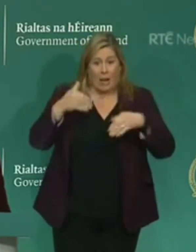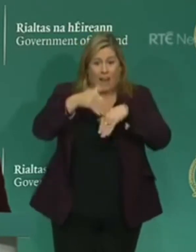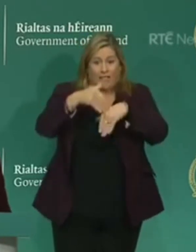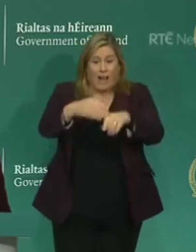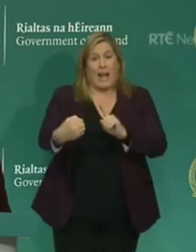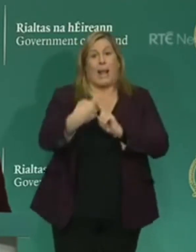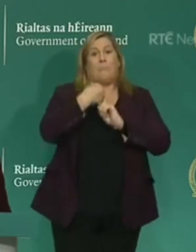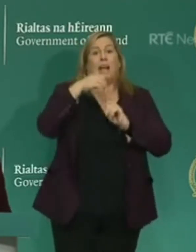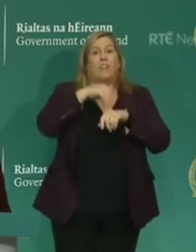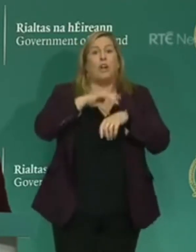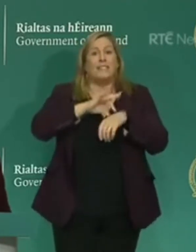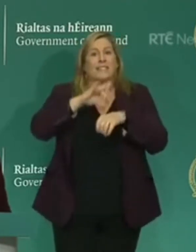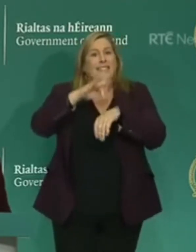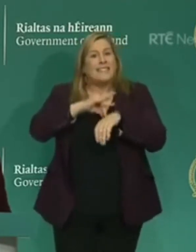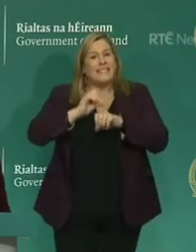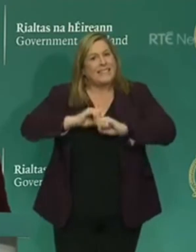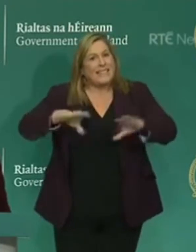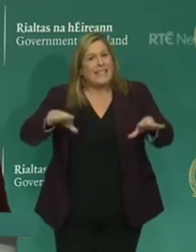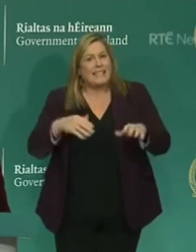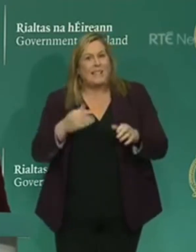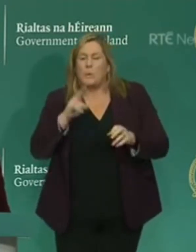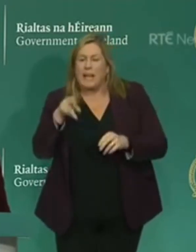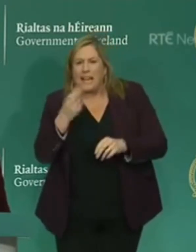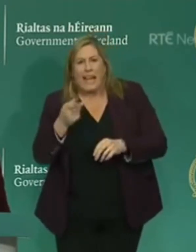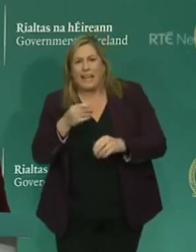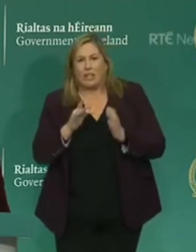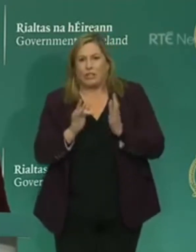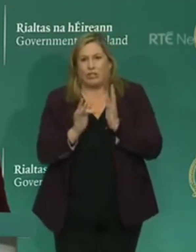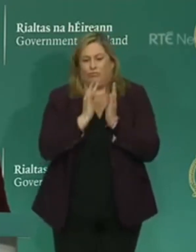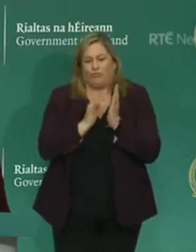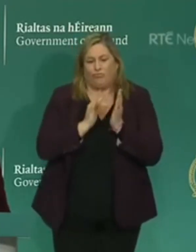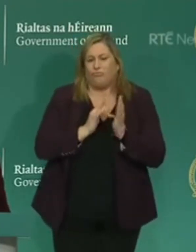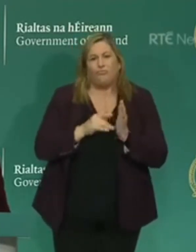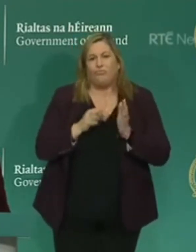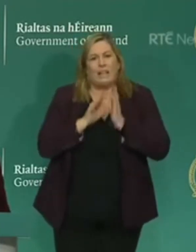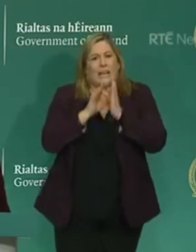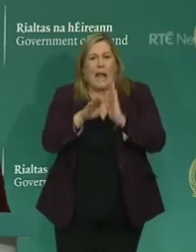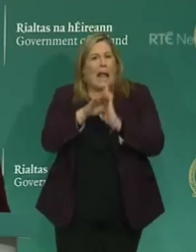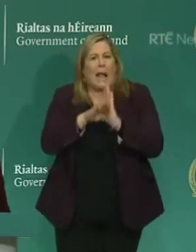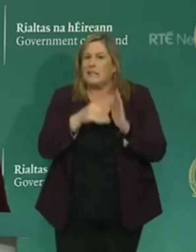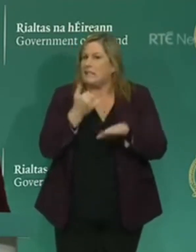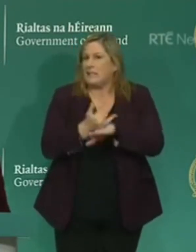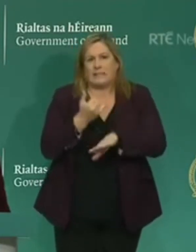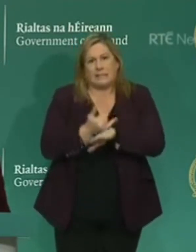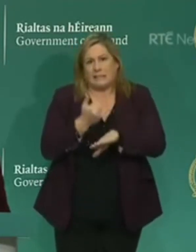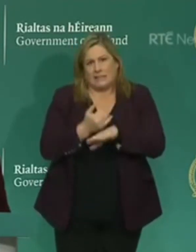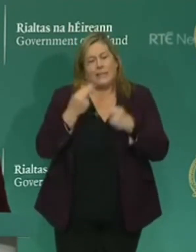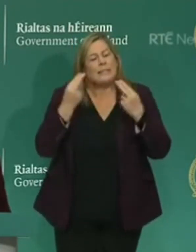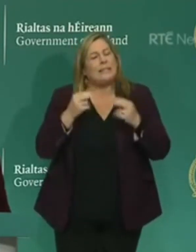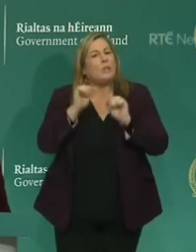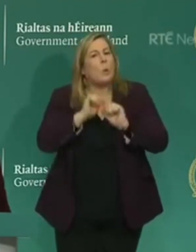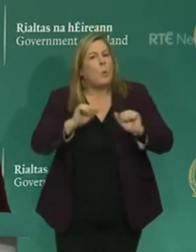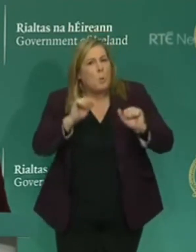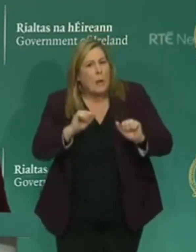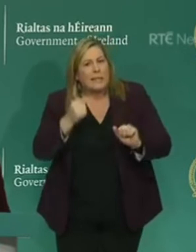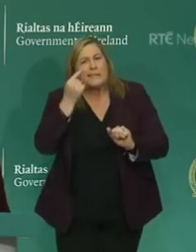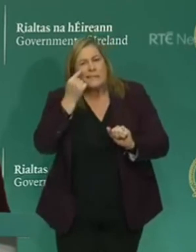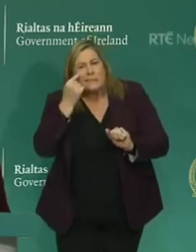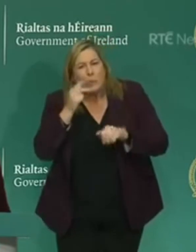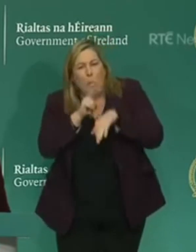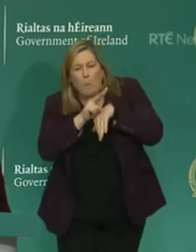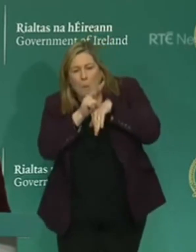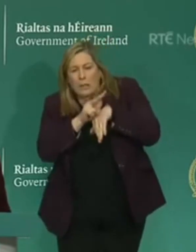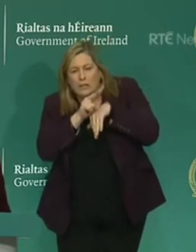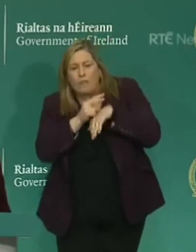And their view is that it is too early to start lifting those measures. We need to wait and watch a bit longer.